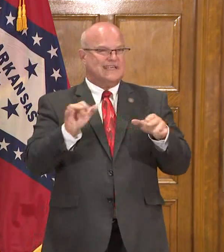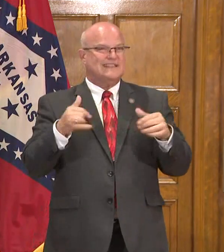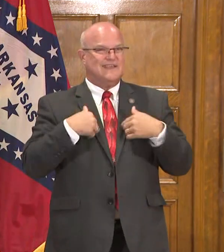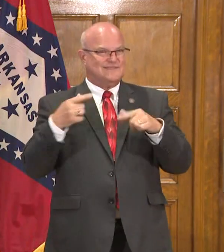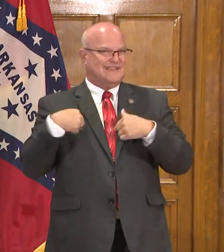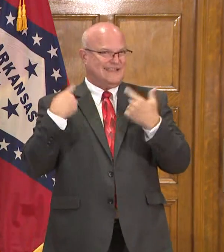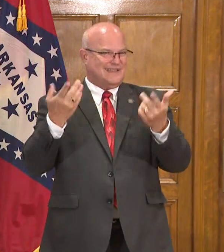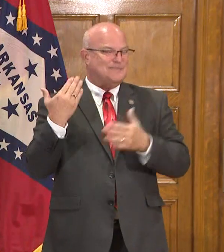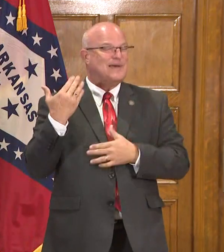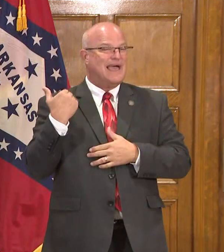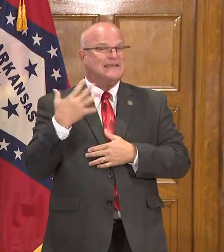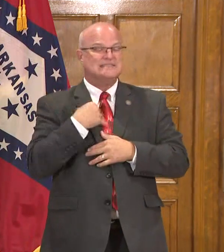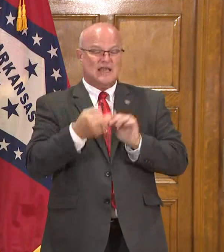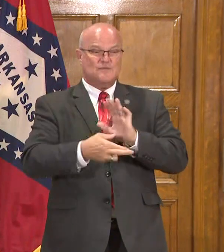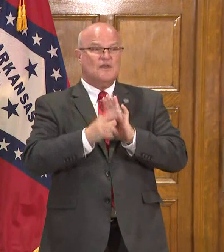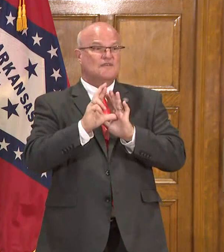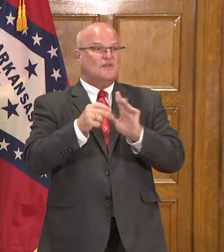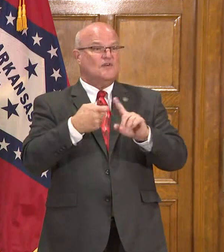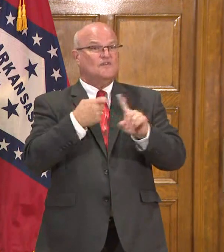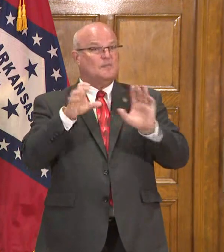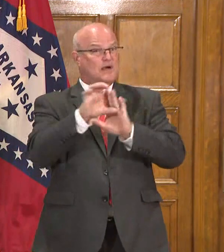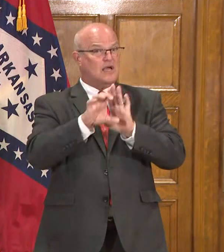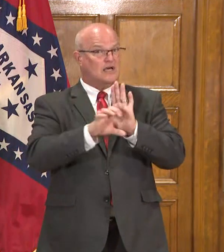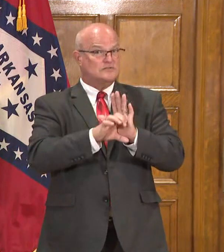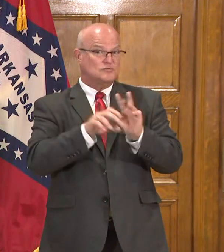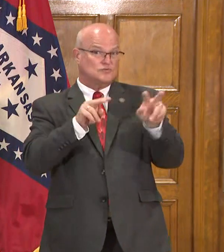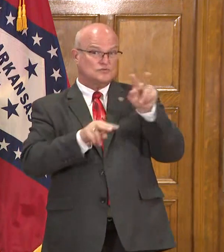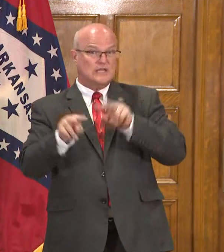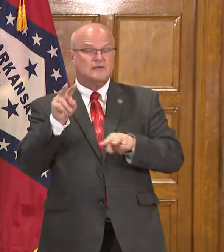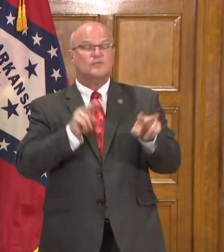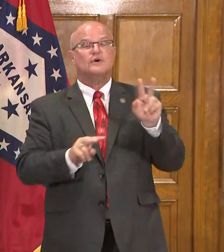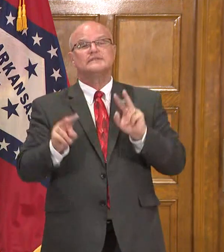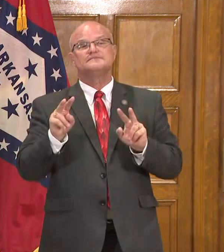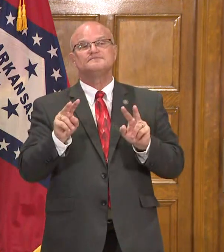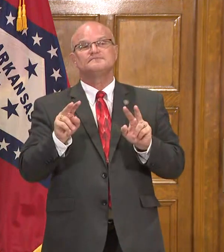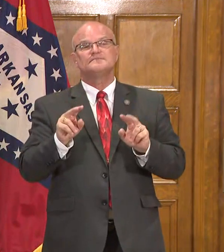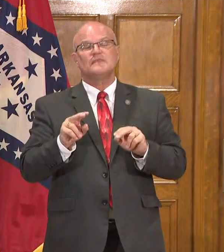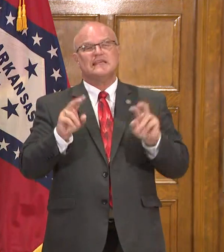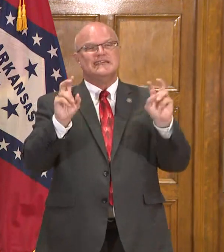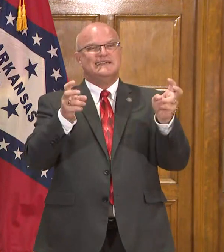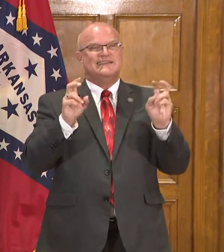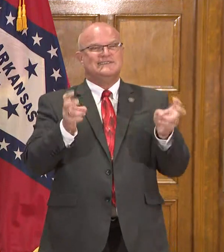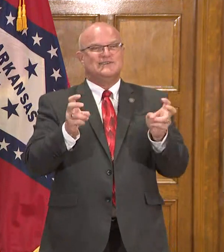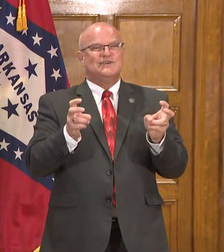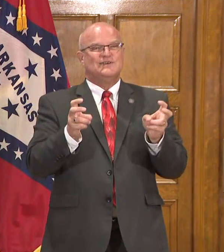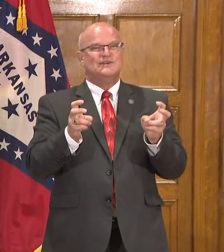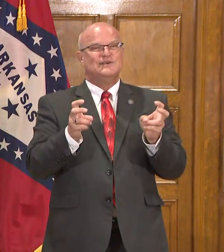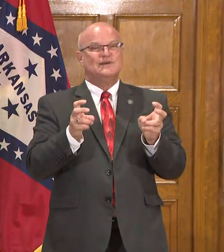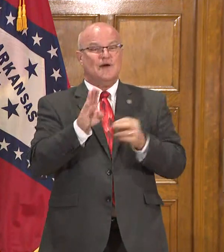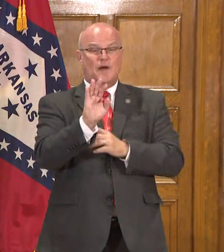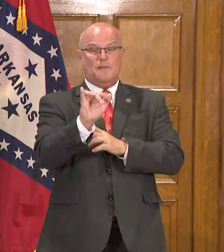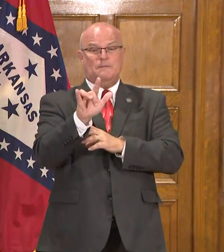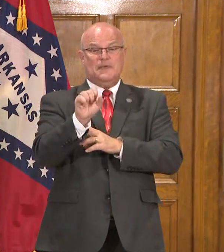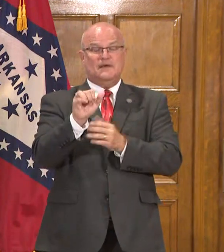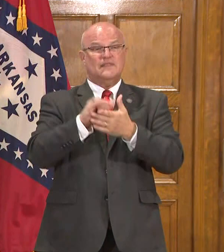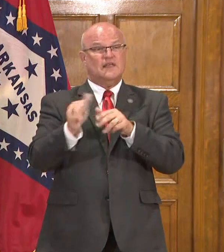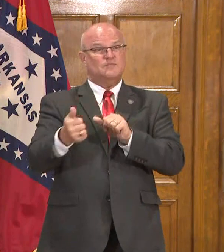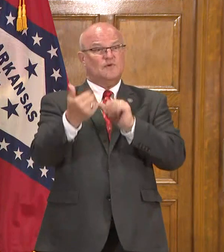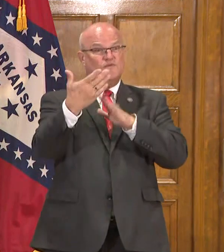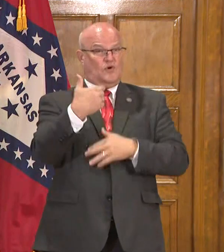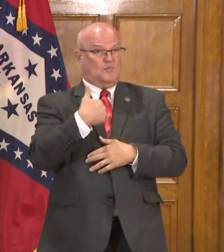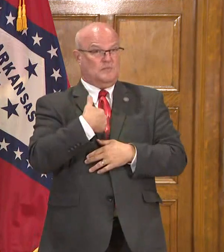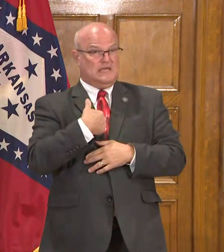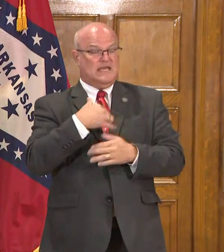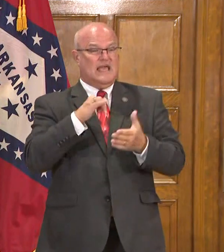they have done in the past and reviews it from a constitutional standpoint. In terms of the bills that are before me